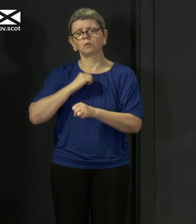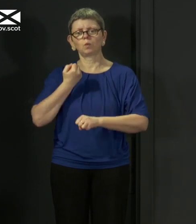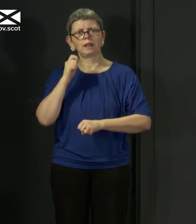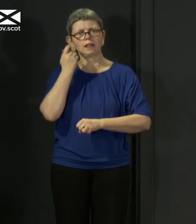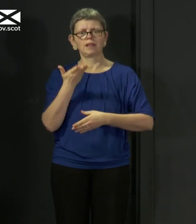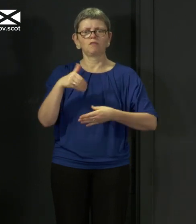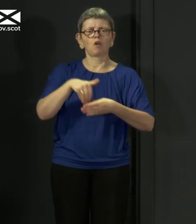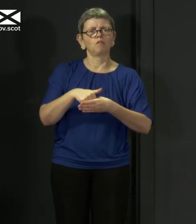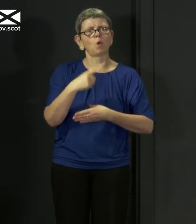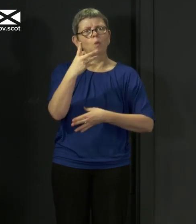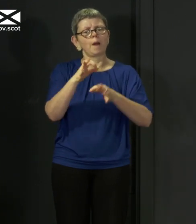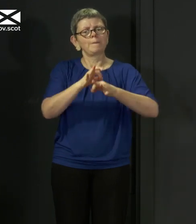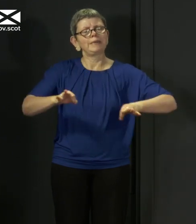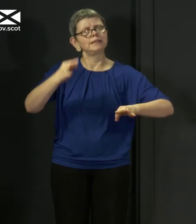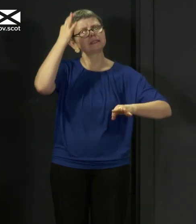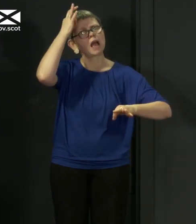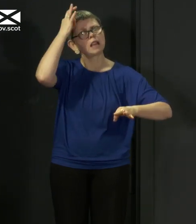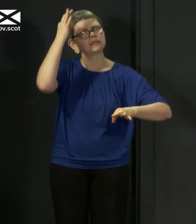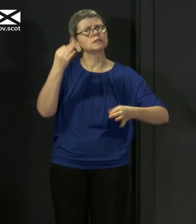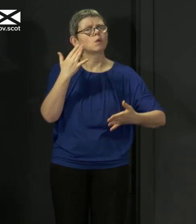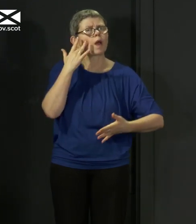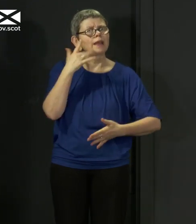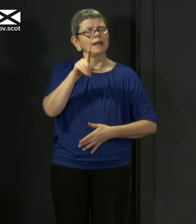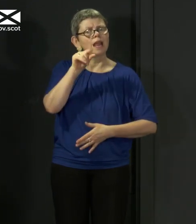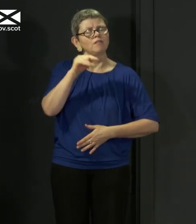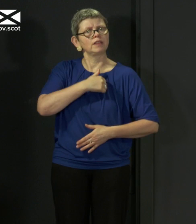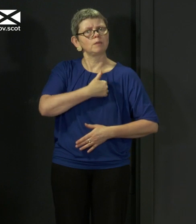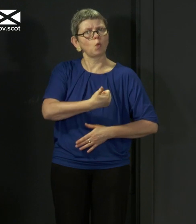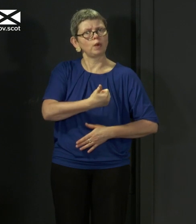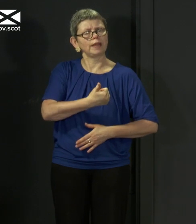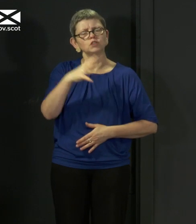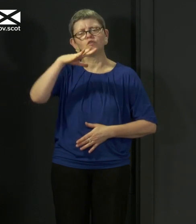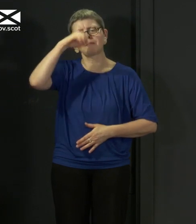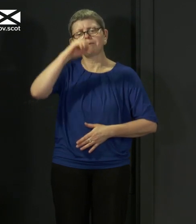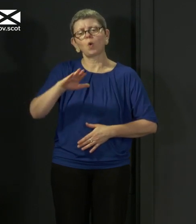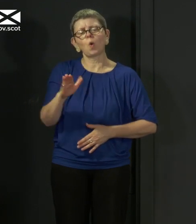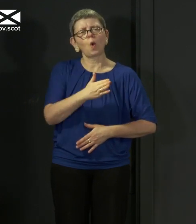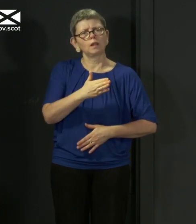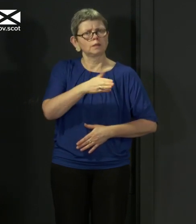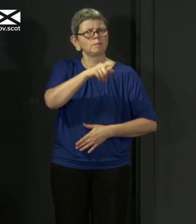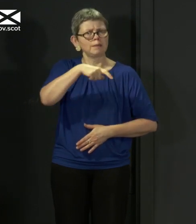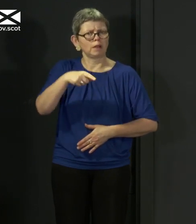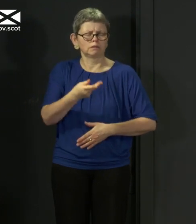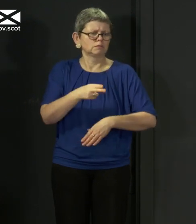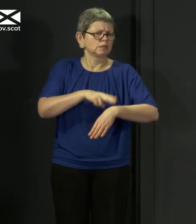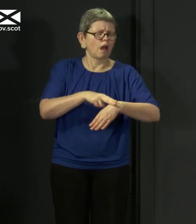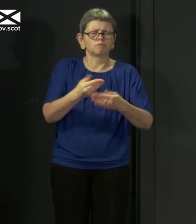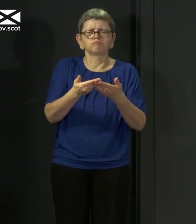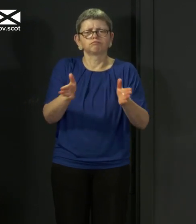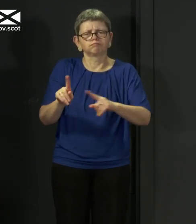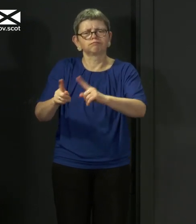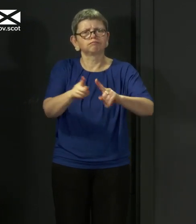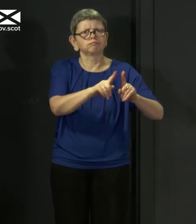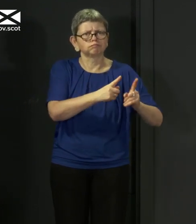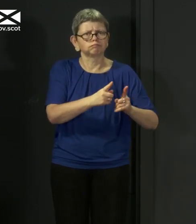particularly, though of course not exclusively, health and care workers who have sadly lost their lives while working to tackle